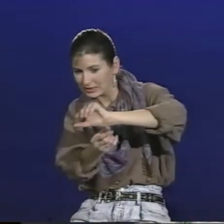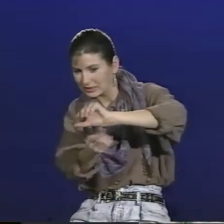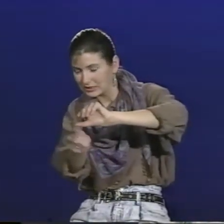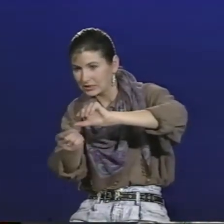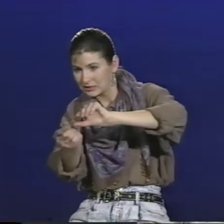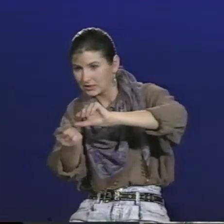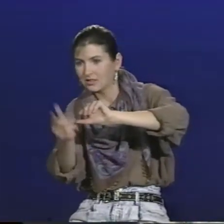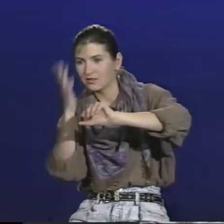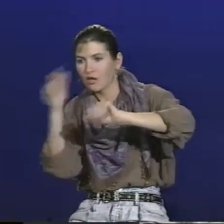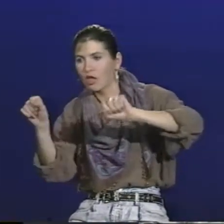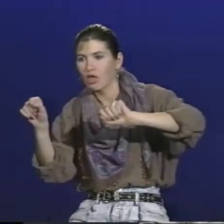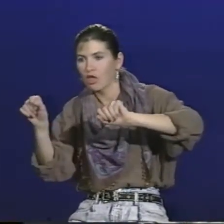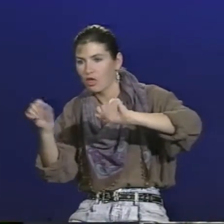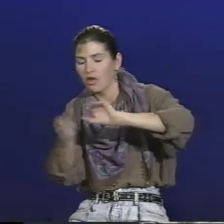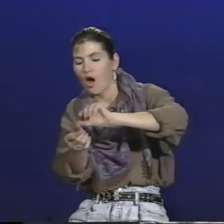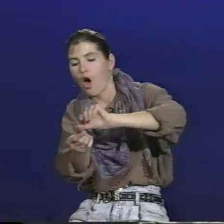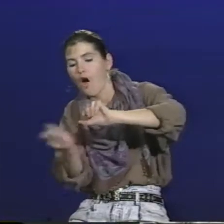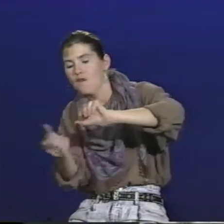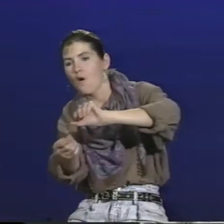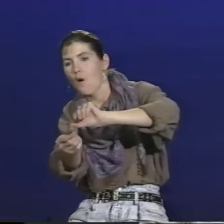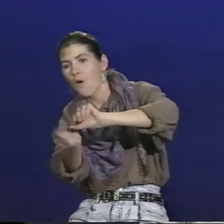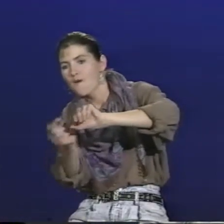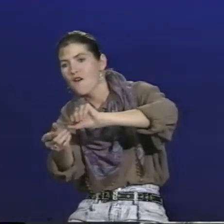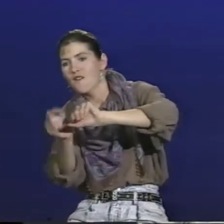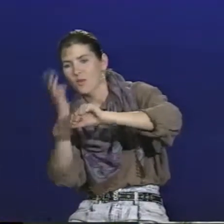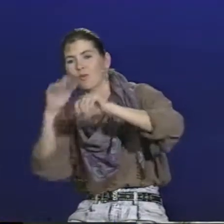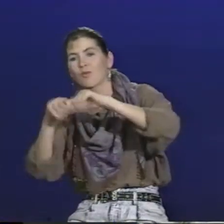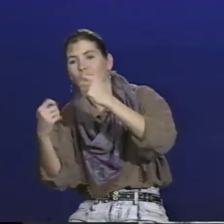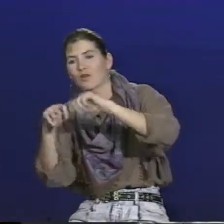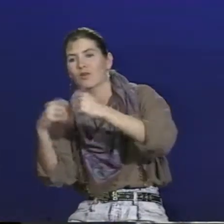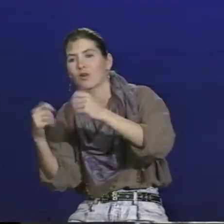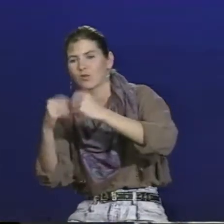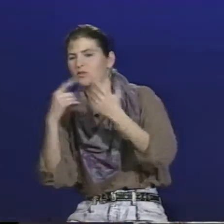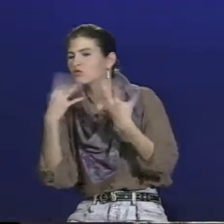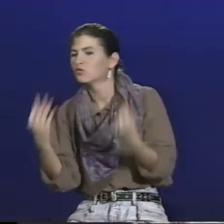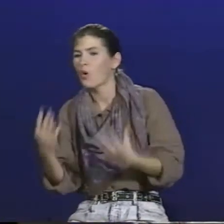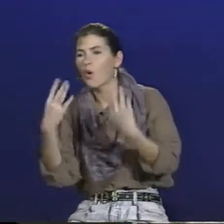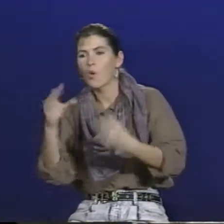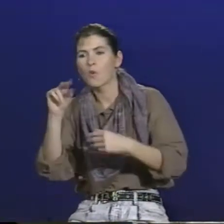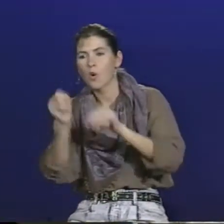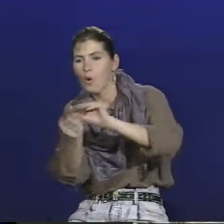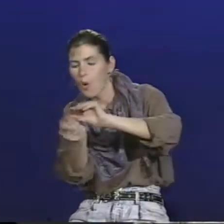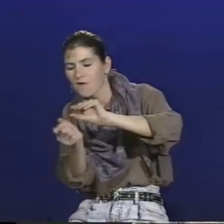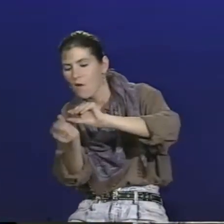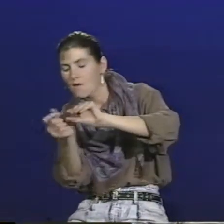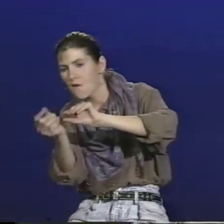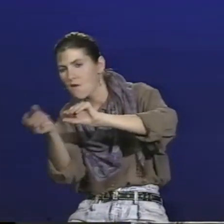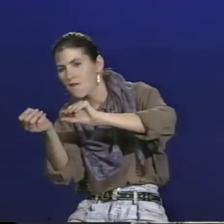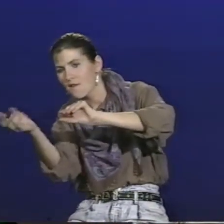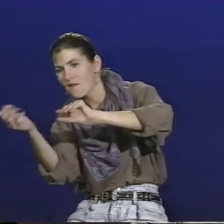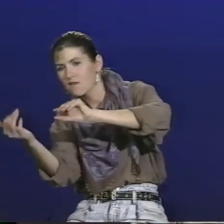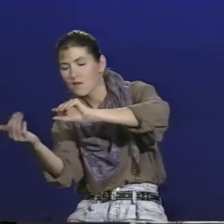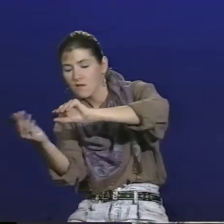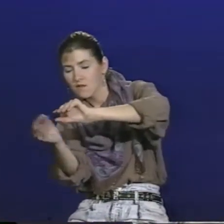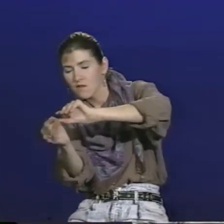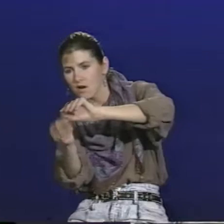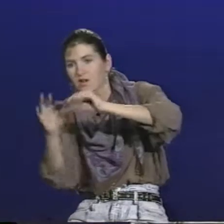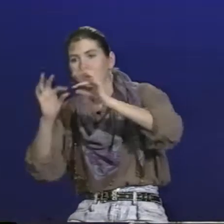loosen it up and down the fish, so that you can remove each of the bones. They'll be soft and you'll be able to remove them.